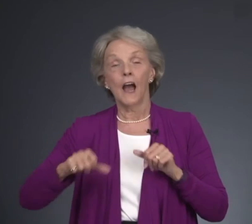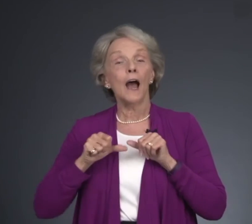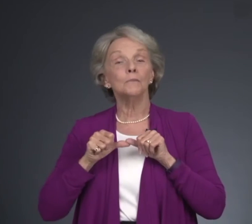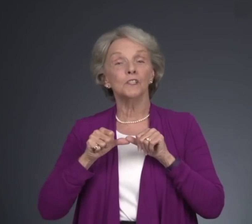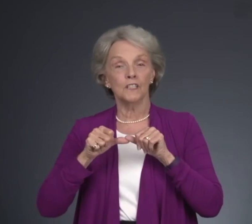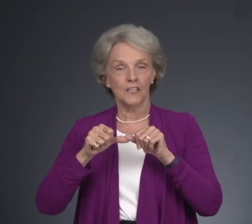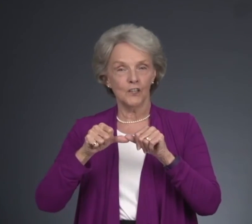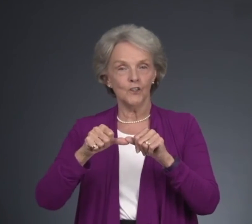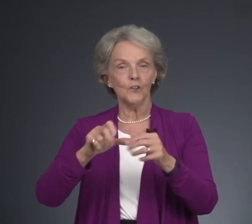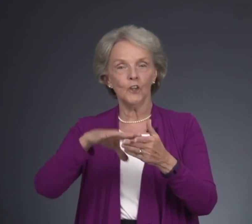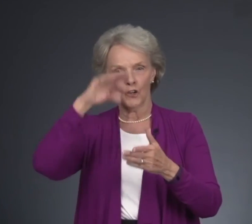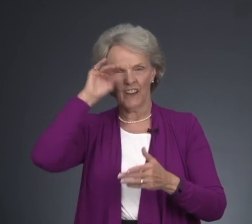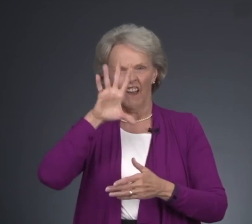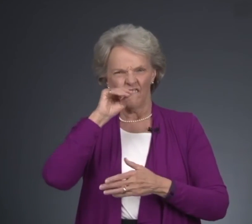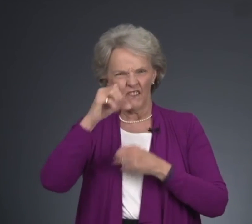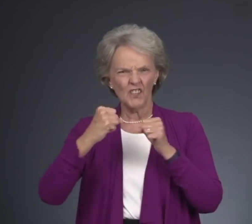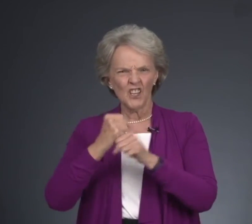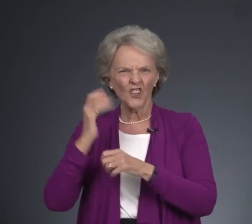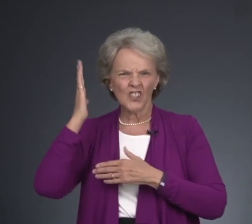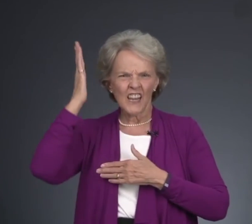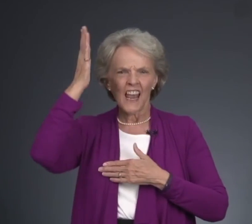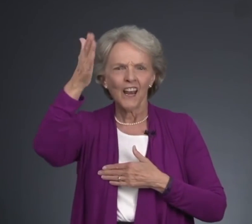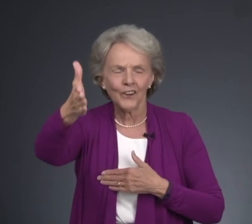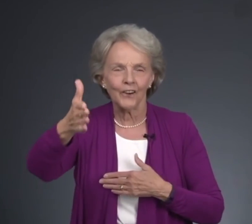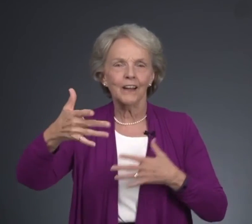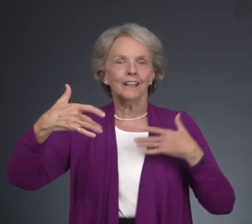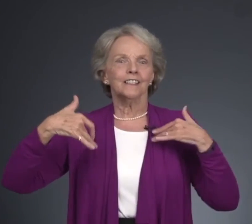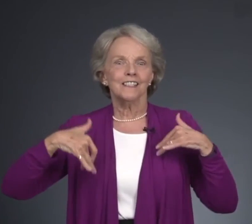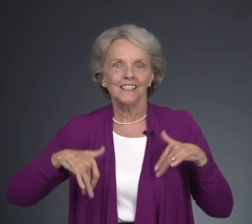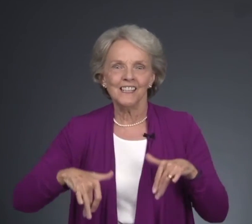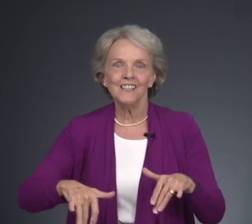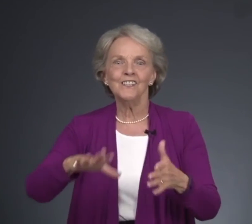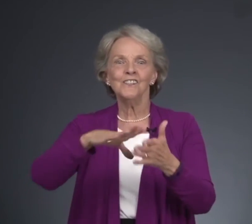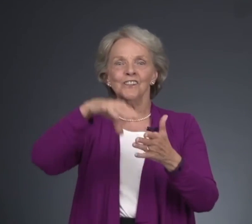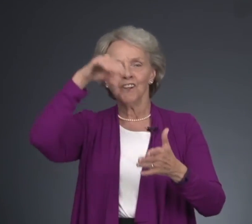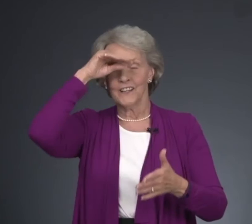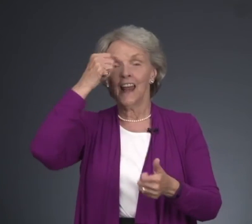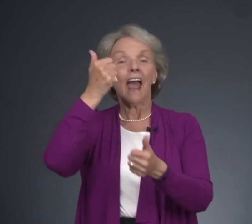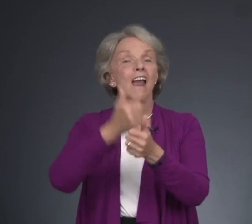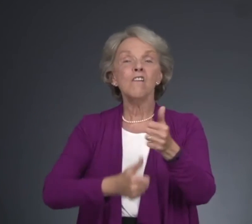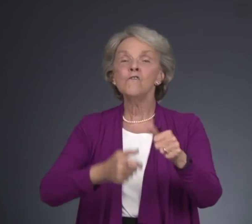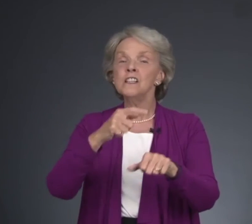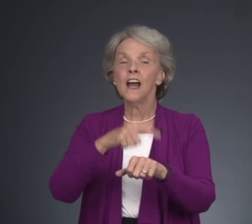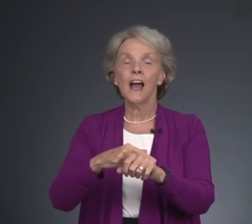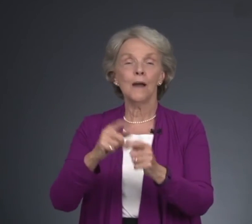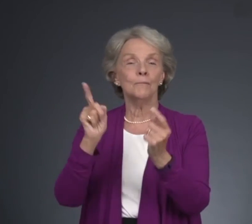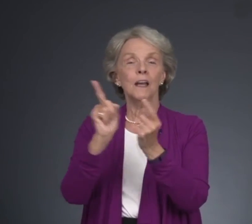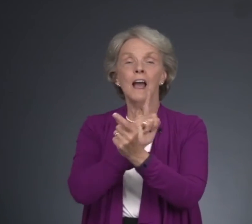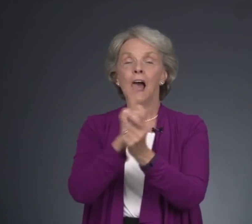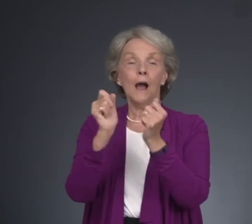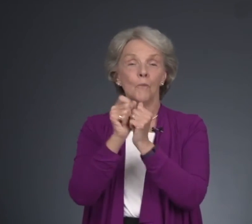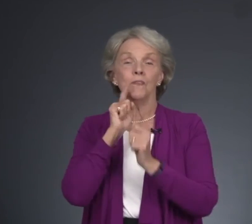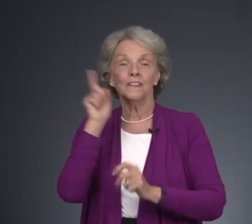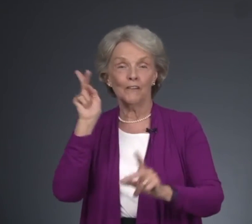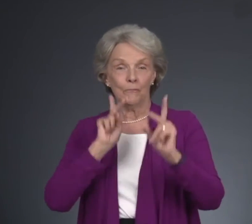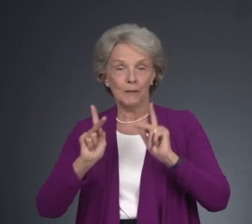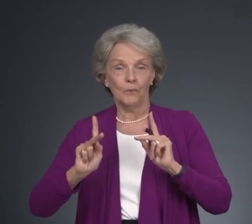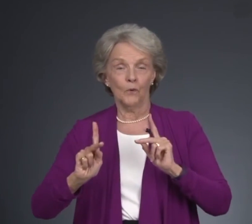I'm still learning. 50 years later, still learning. Every time I'm with the deaf people.